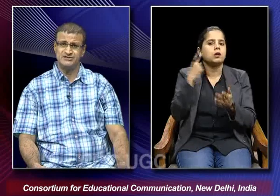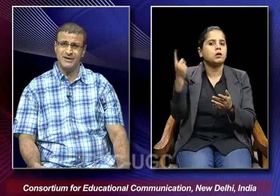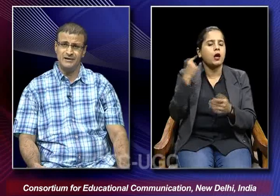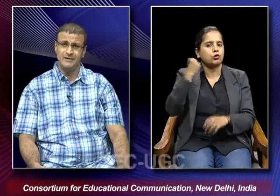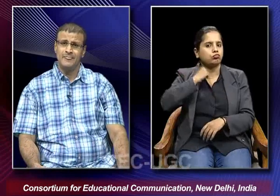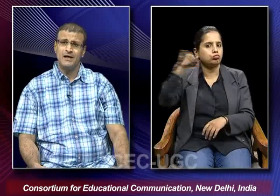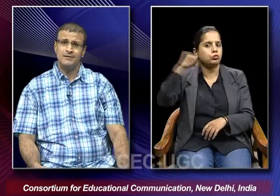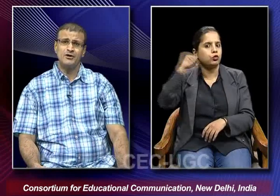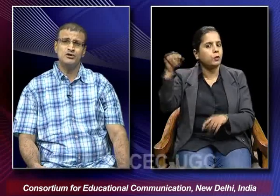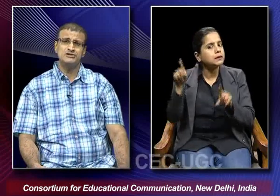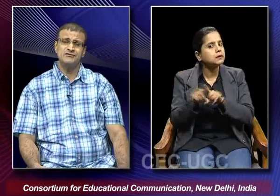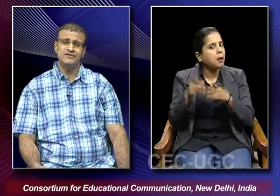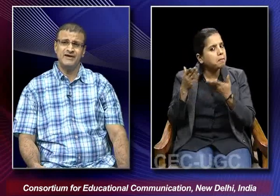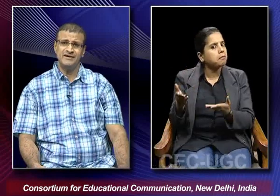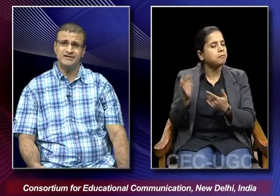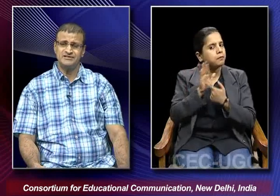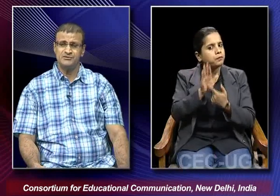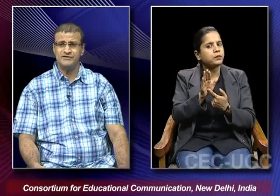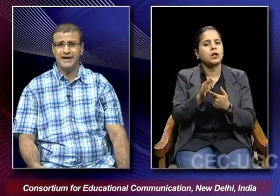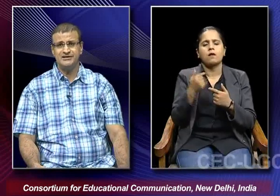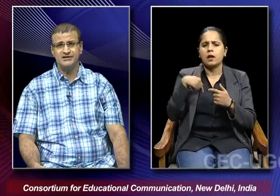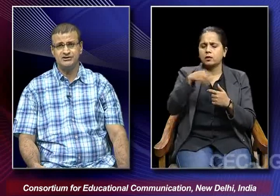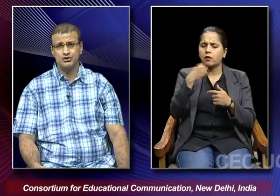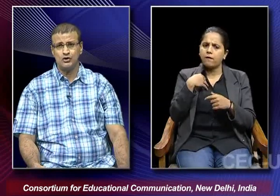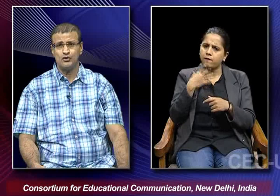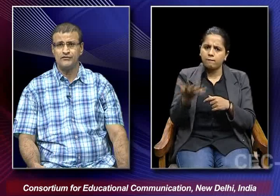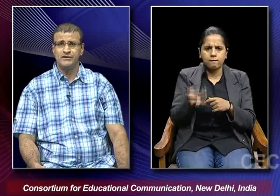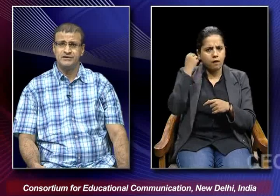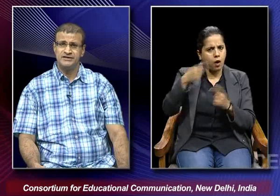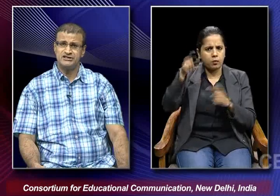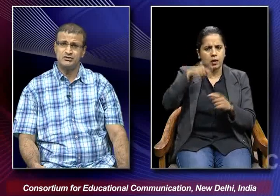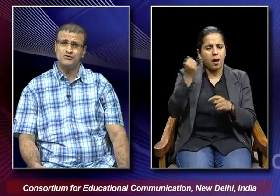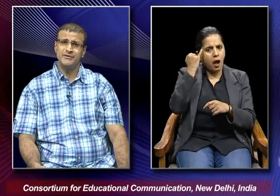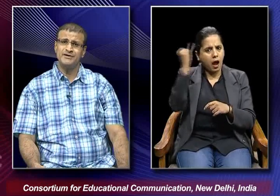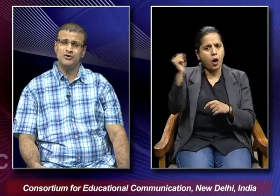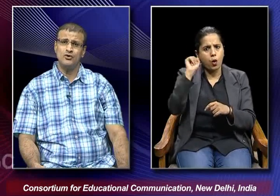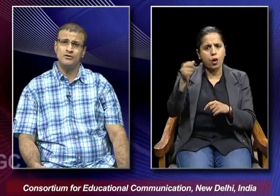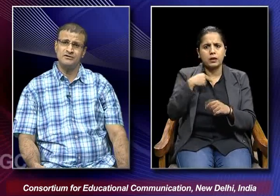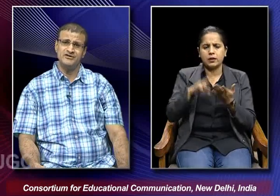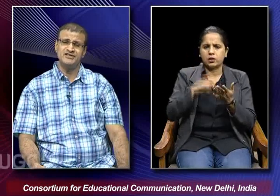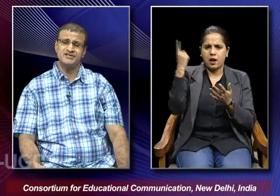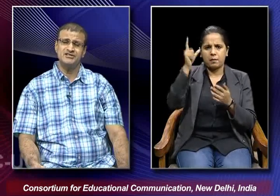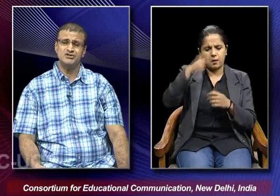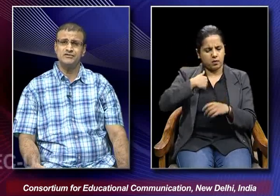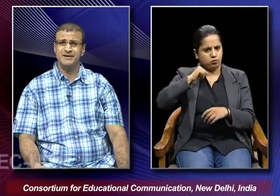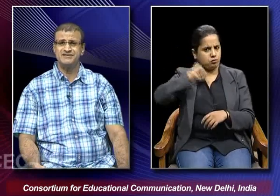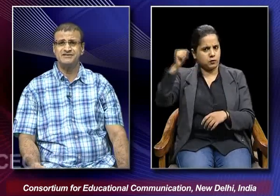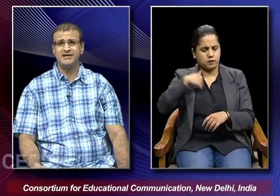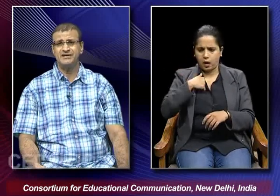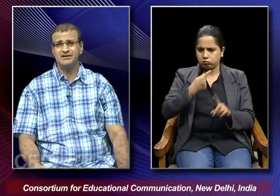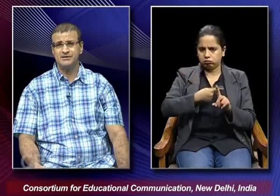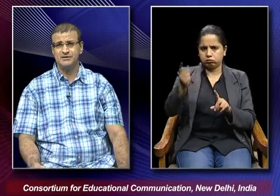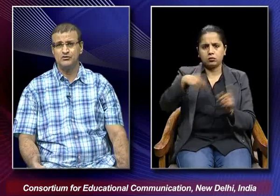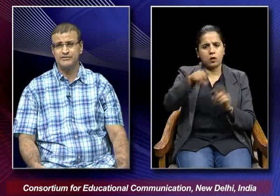as well. Because we find that some of the ideals of the national movement or the various kinds of the peasant